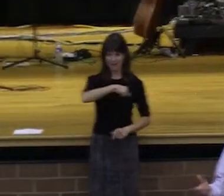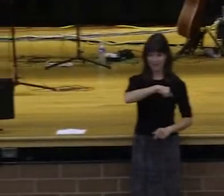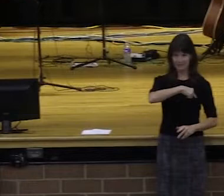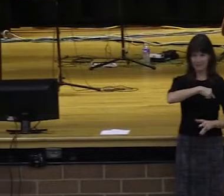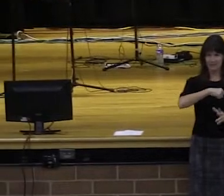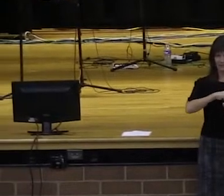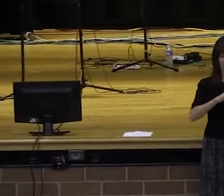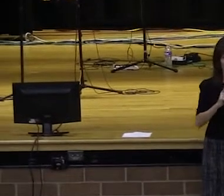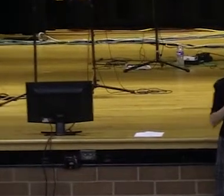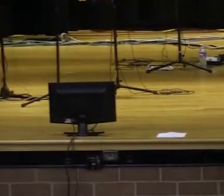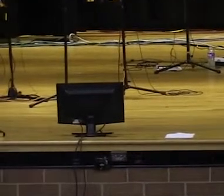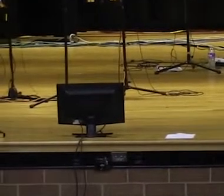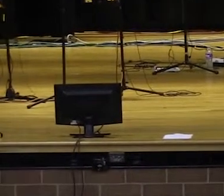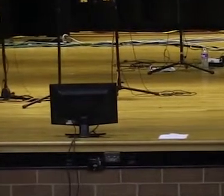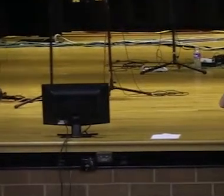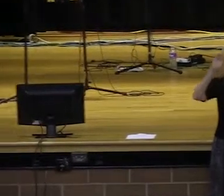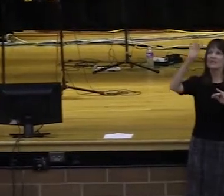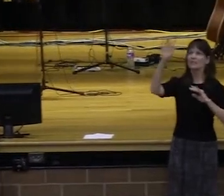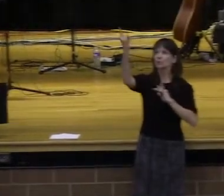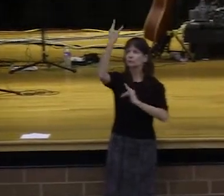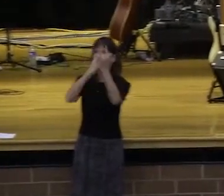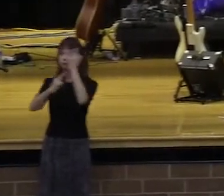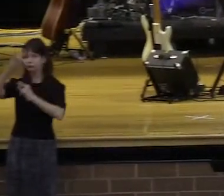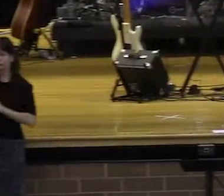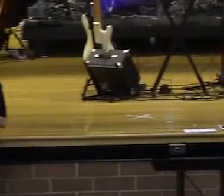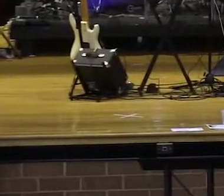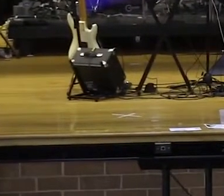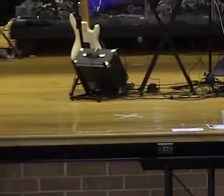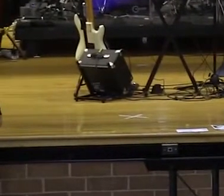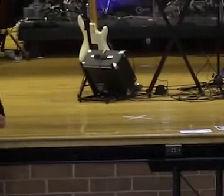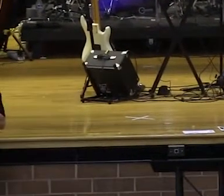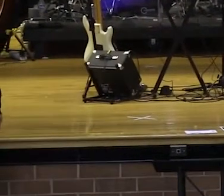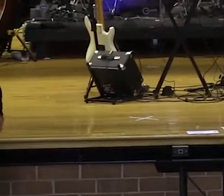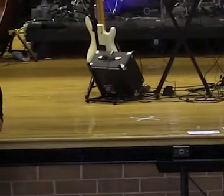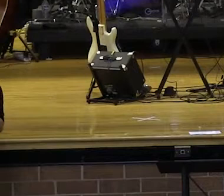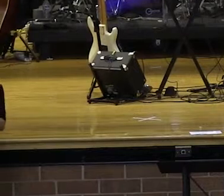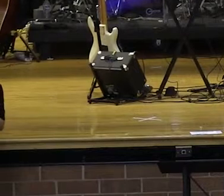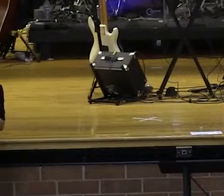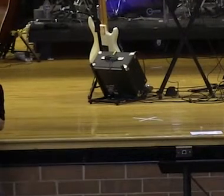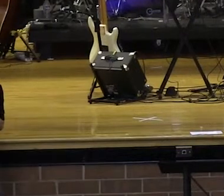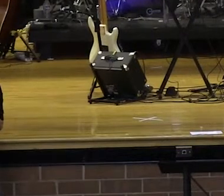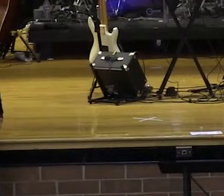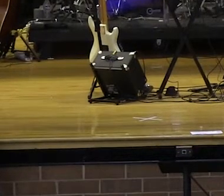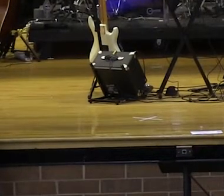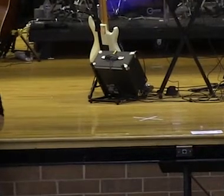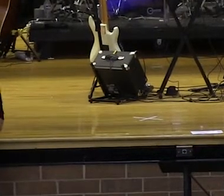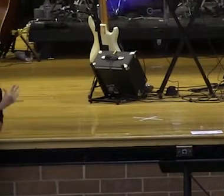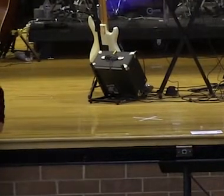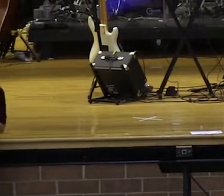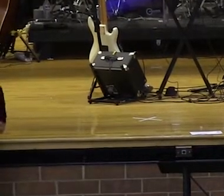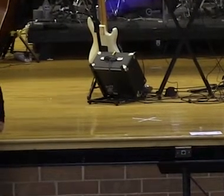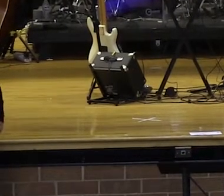love, with His kindness, with His grace? And God is calling us. We are destined to be a God-inspired.